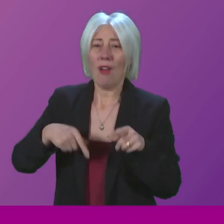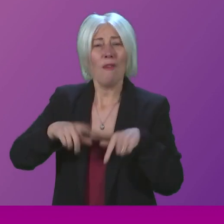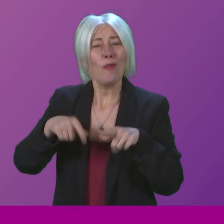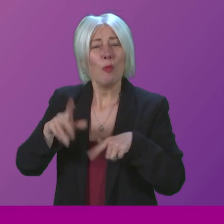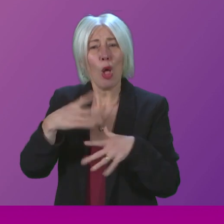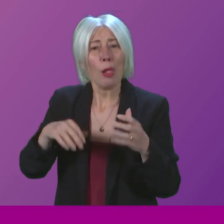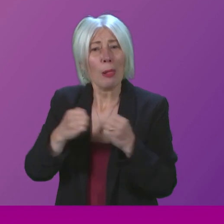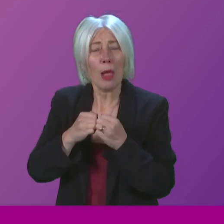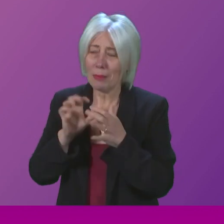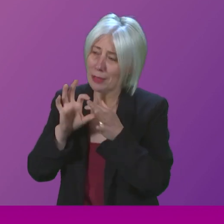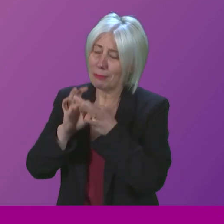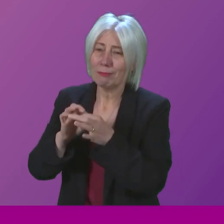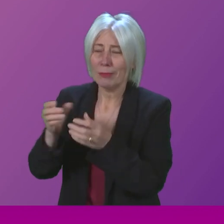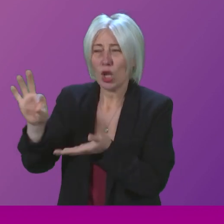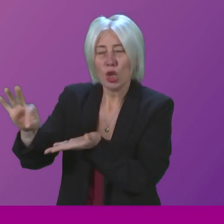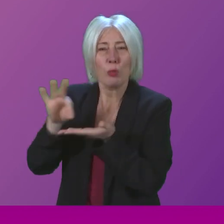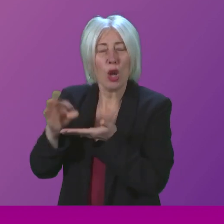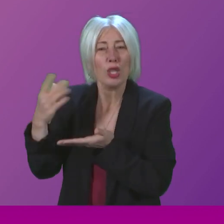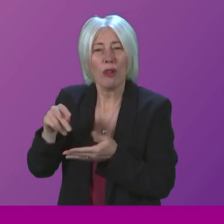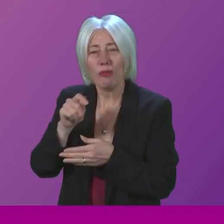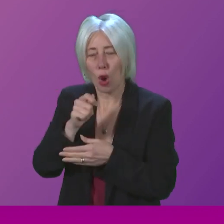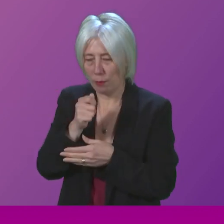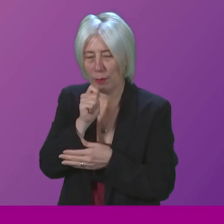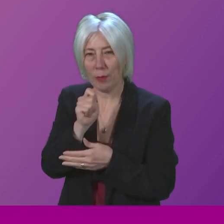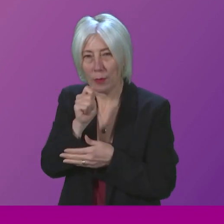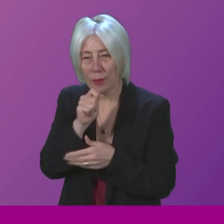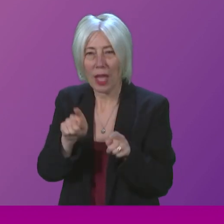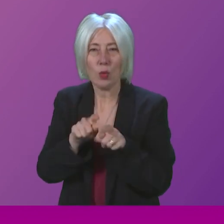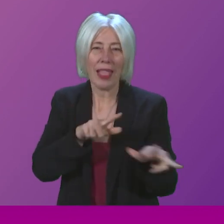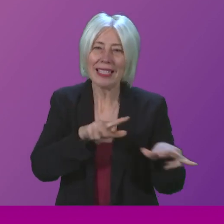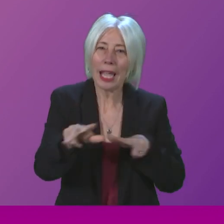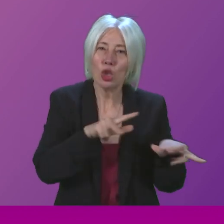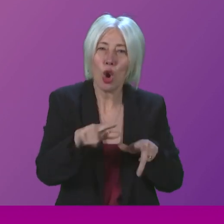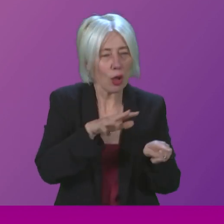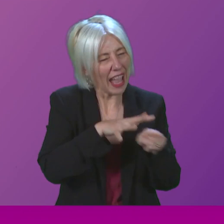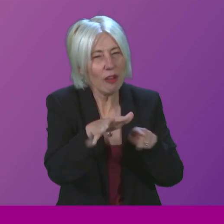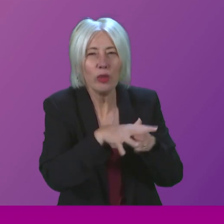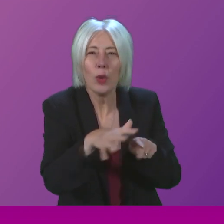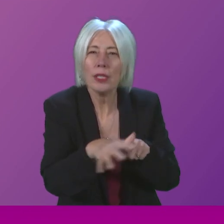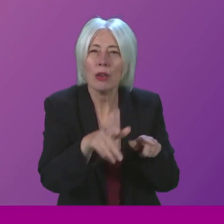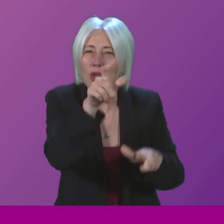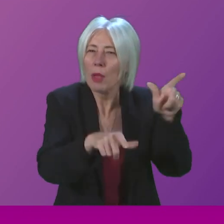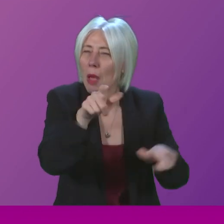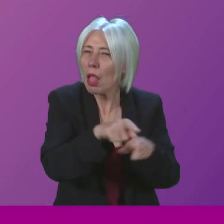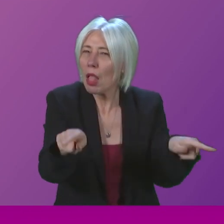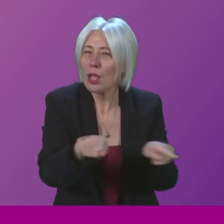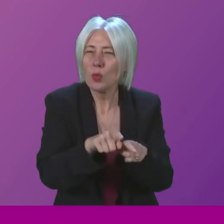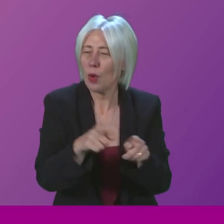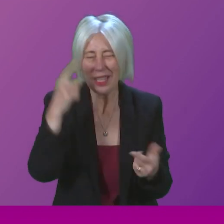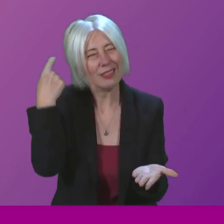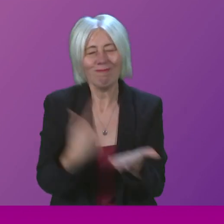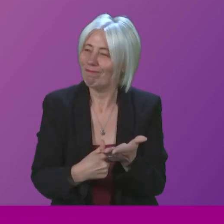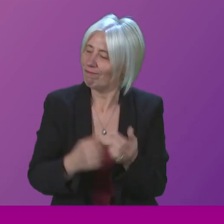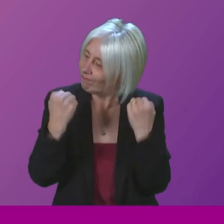partnerships with vaping companies and reports of TikTok influencers platforming these products to young people online. We need decisive